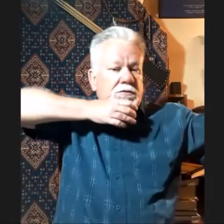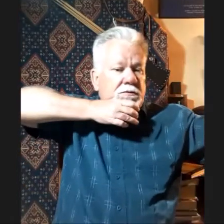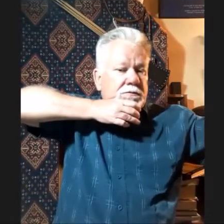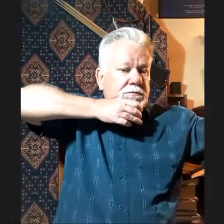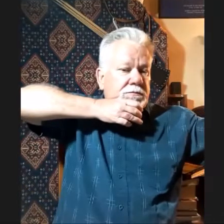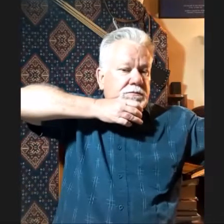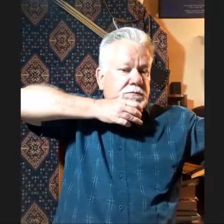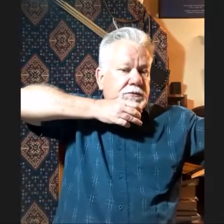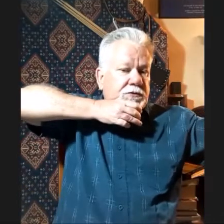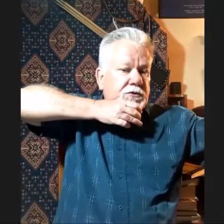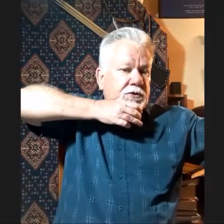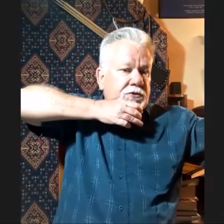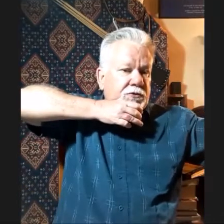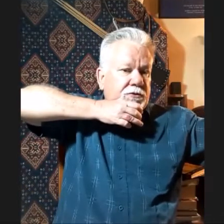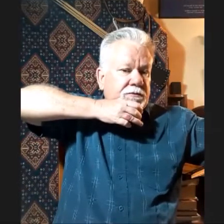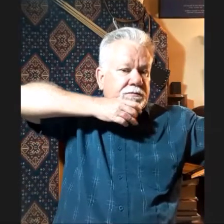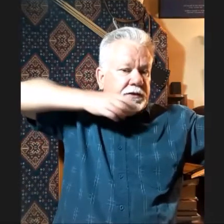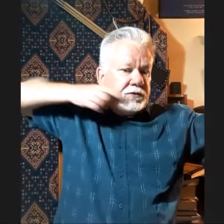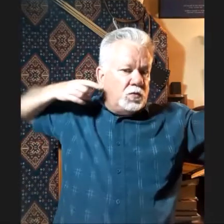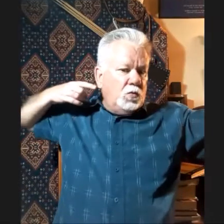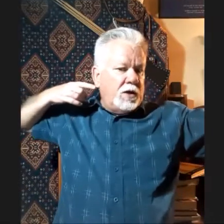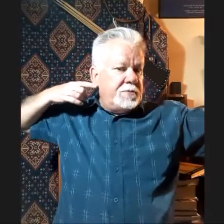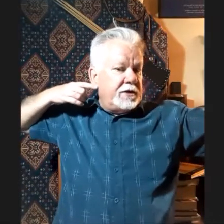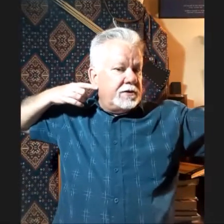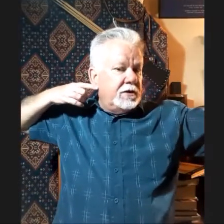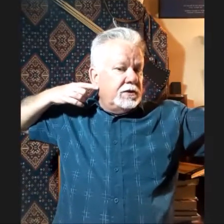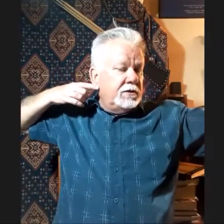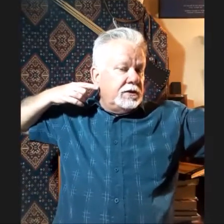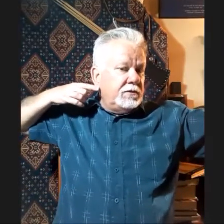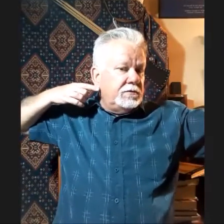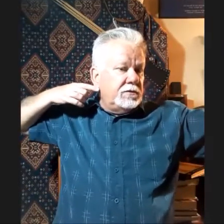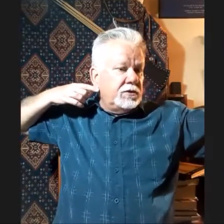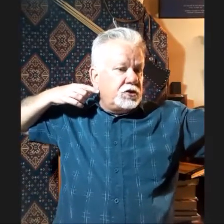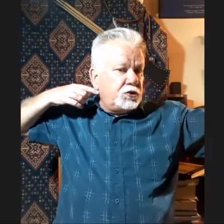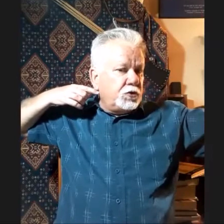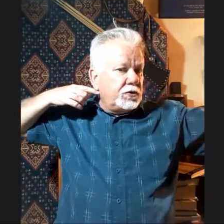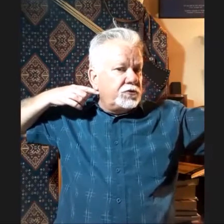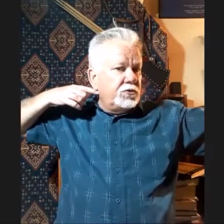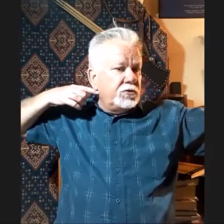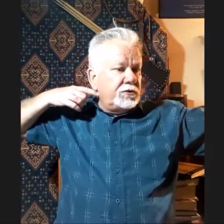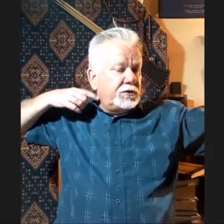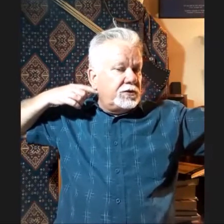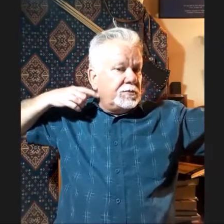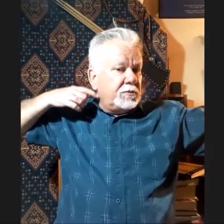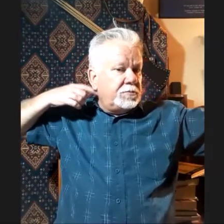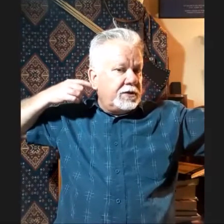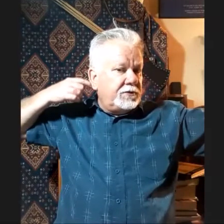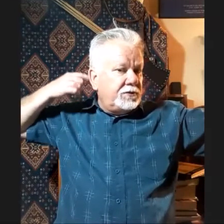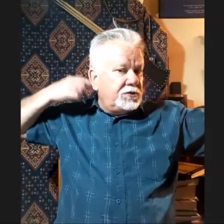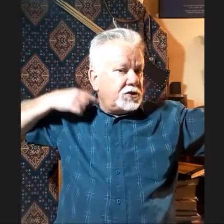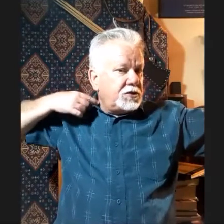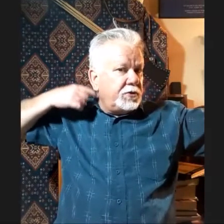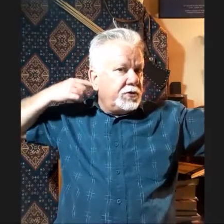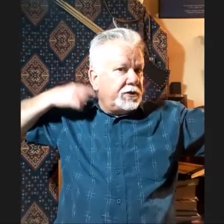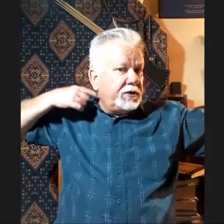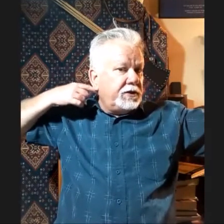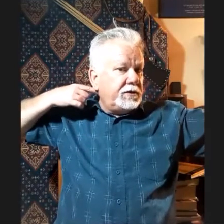this kind of draw. It's way back. The shortest draw you see in some of the plates is just behind the ear.